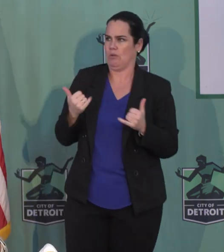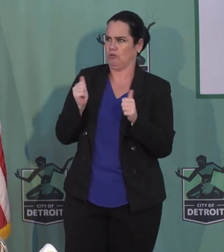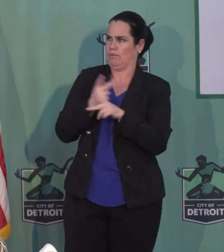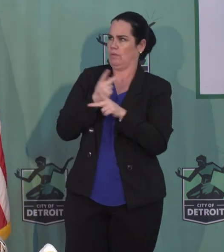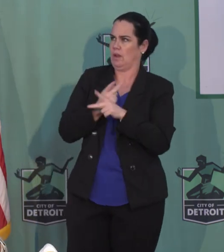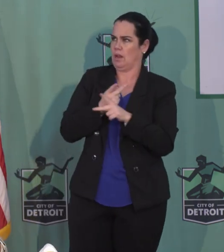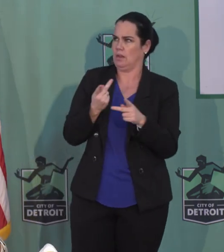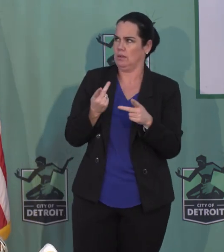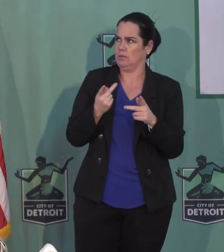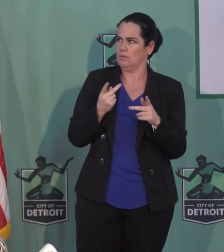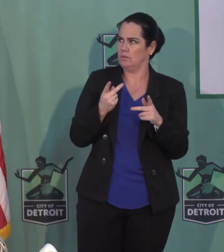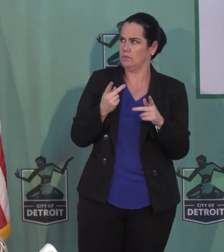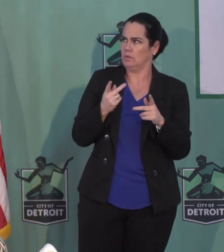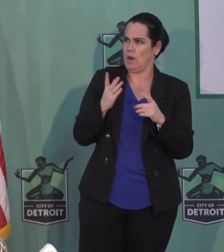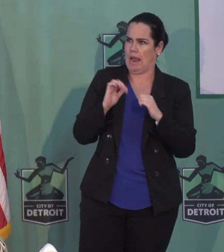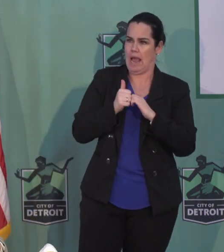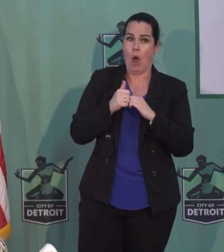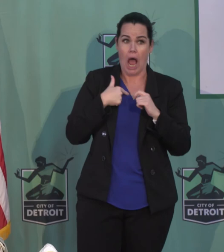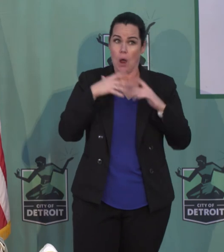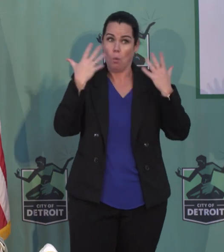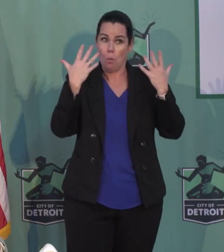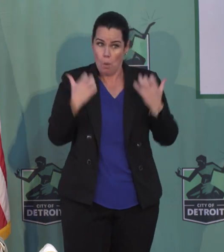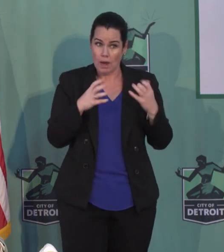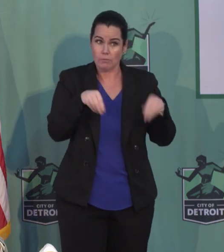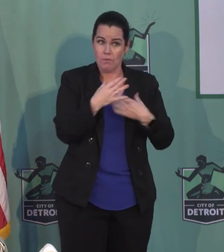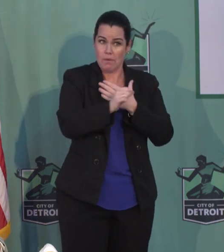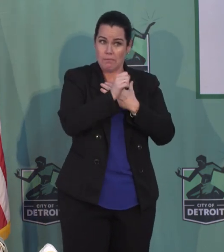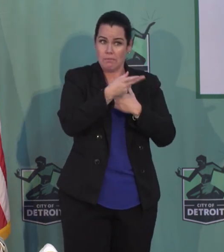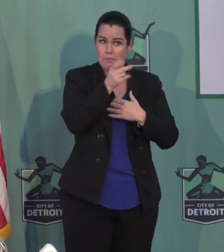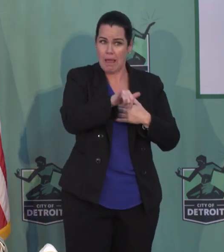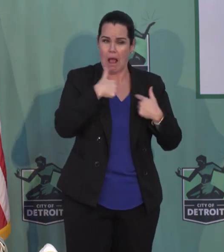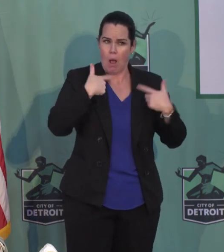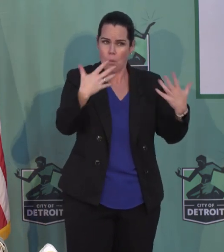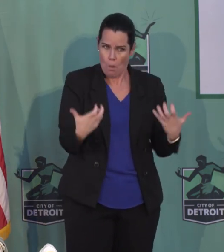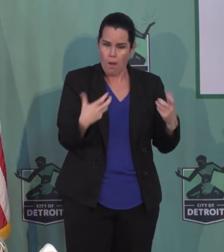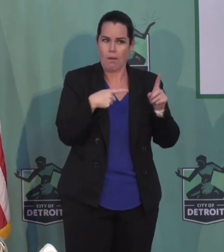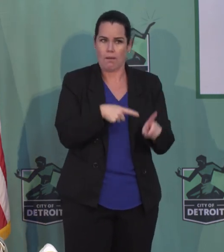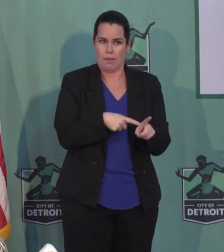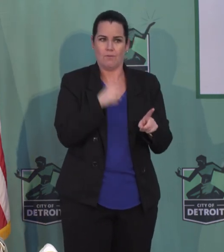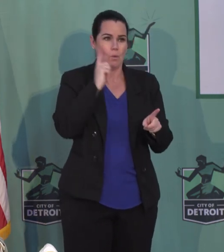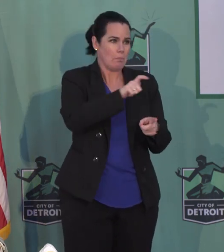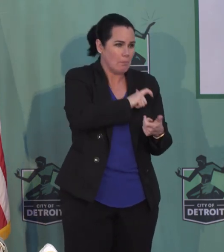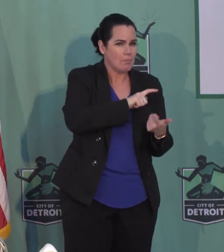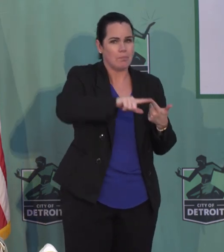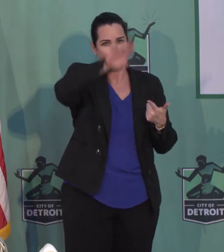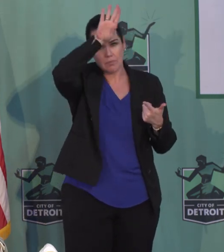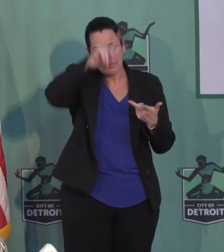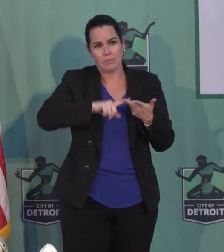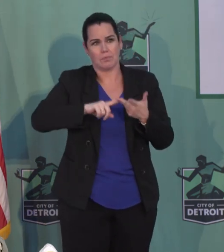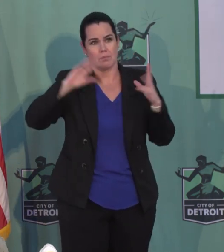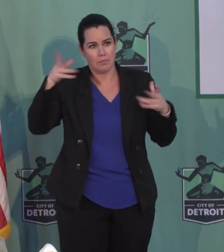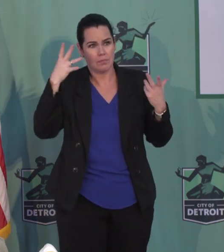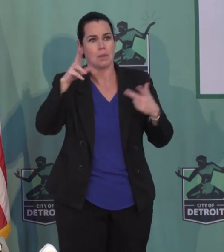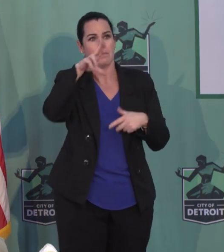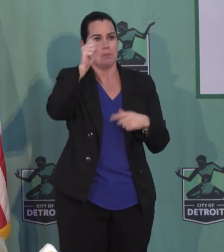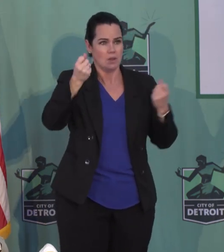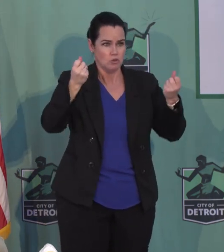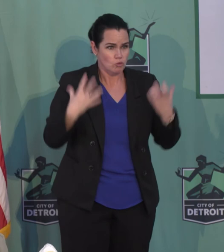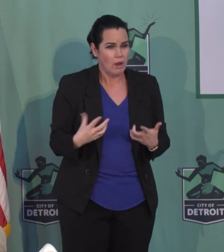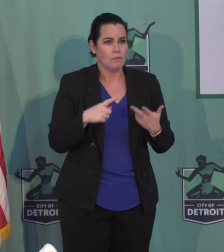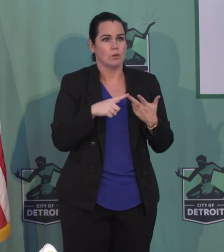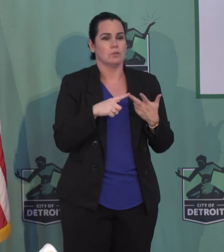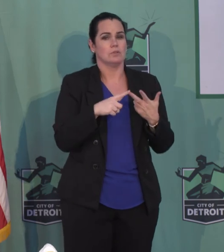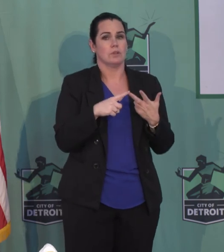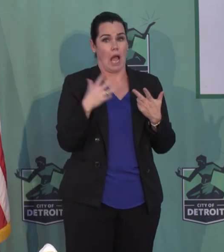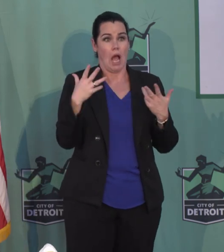doing something, which I would like to do for the police officers, the firefighters, the EMTs, and the bus drivers that are facing